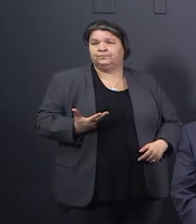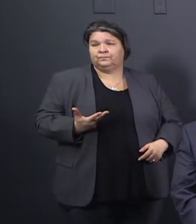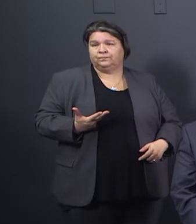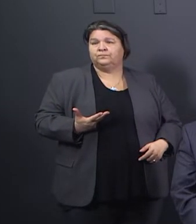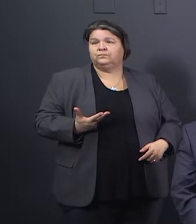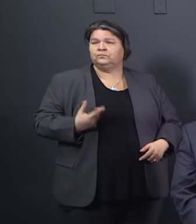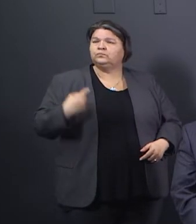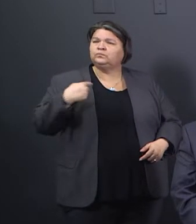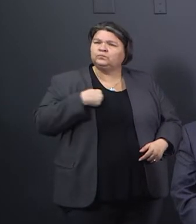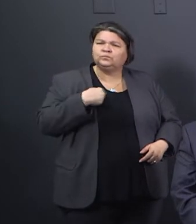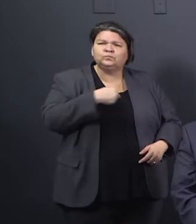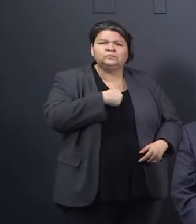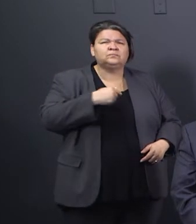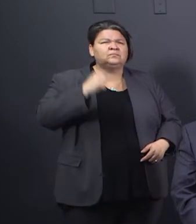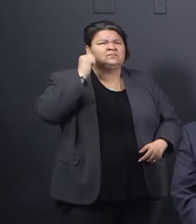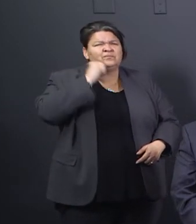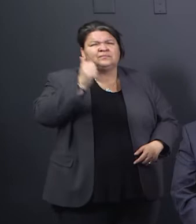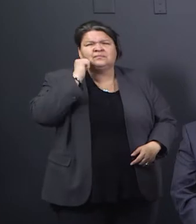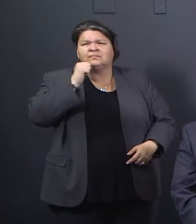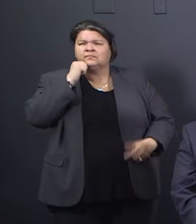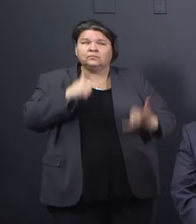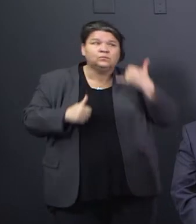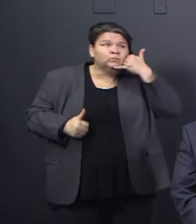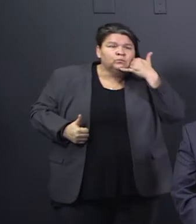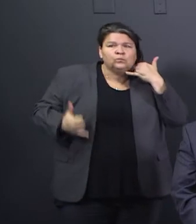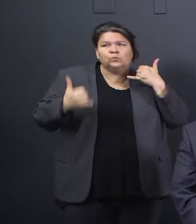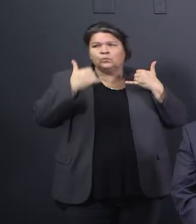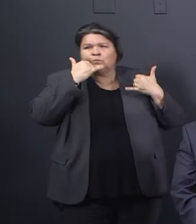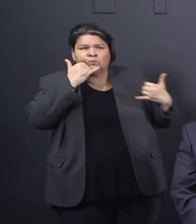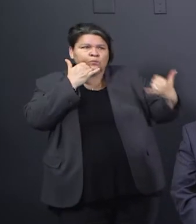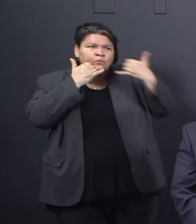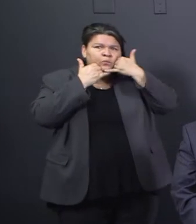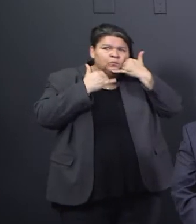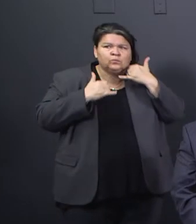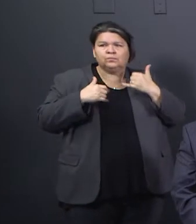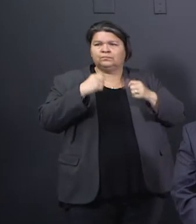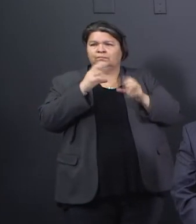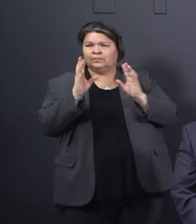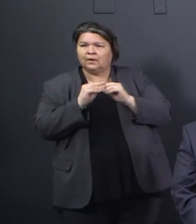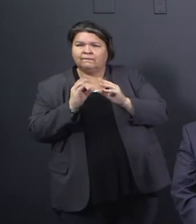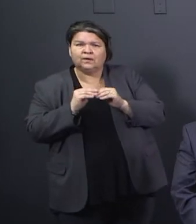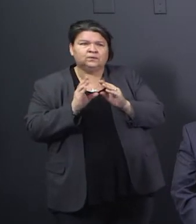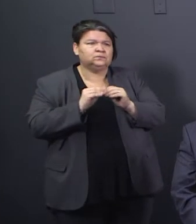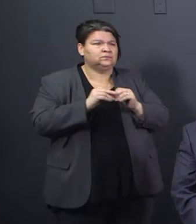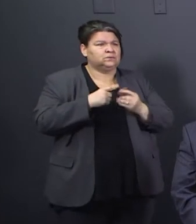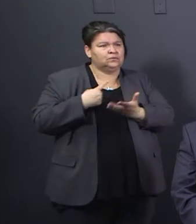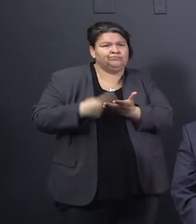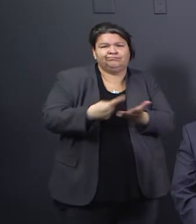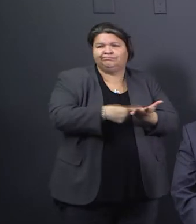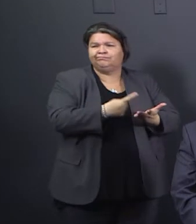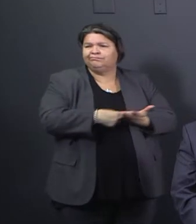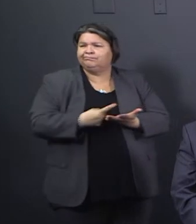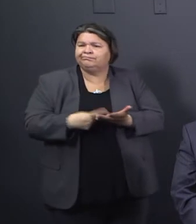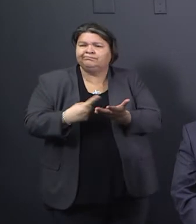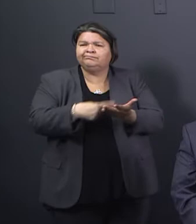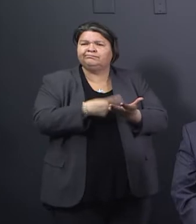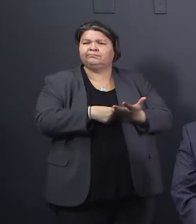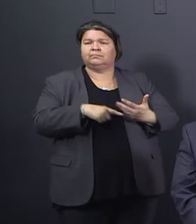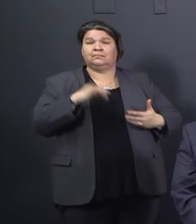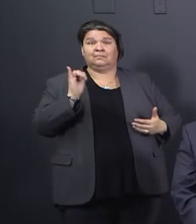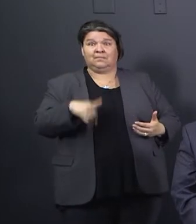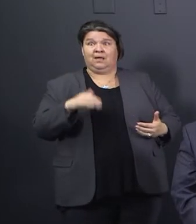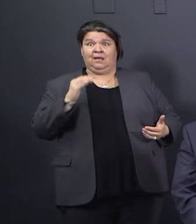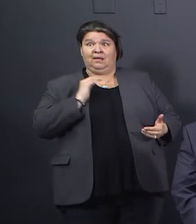conference call, the orders that we have in place are similar to all of theirs. And that impacts about 70% of the population of